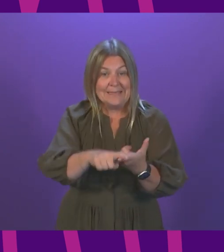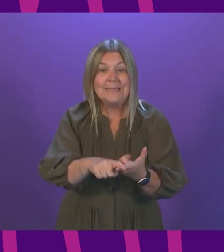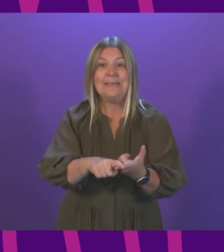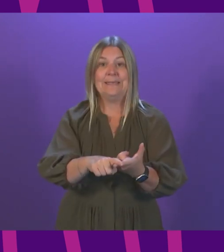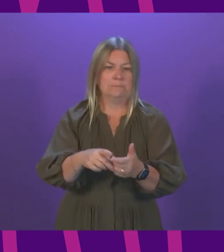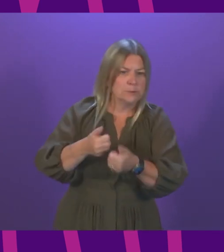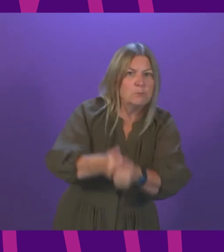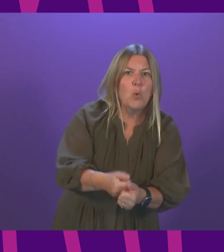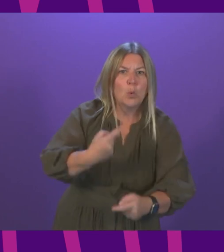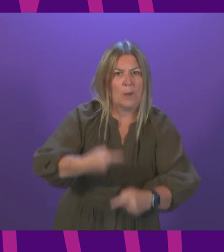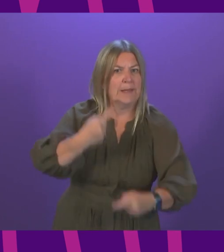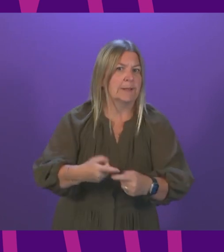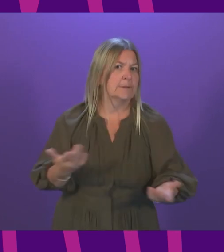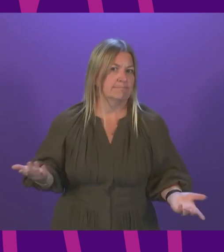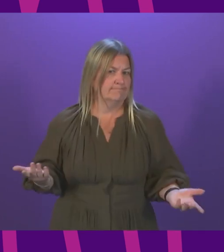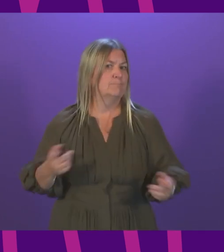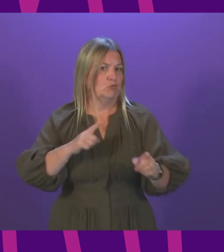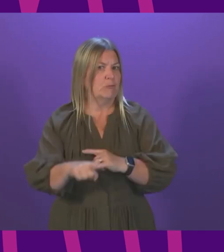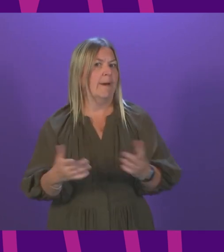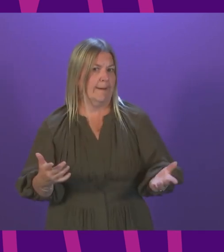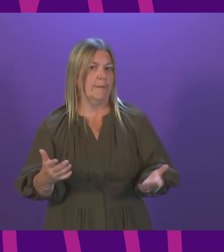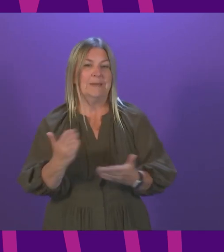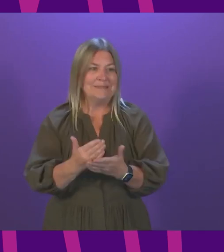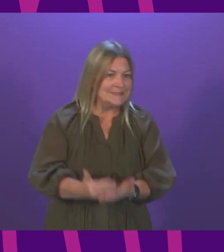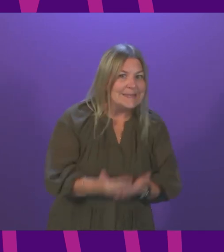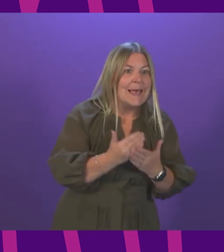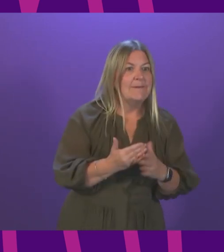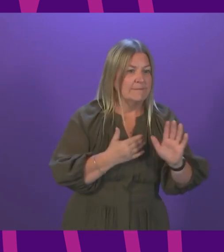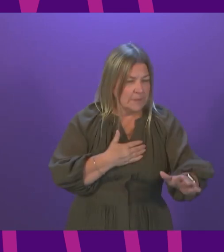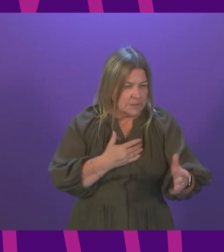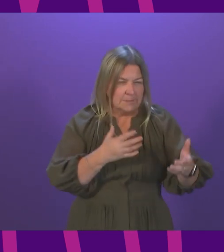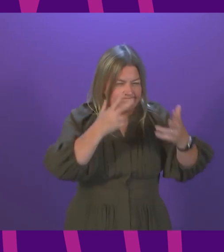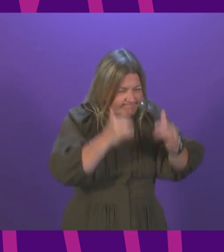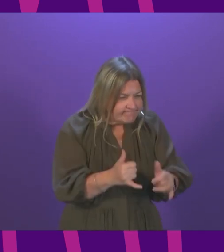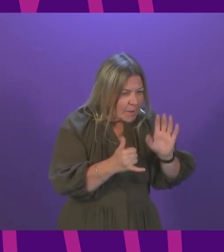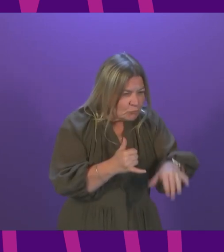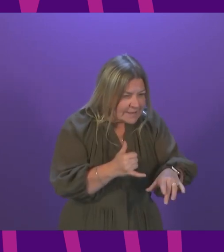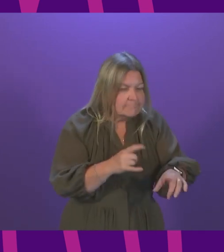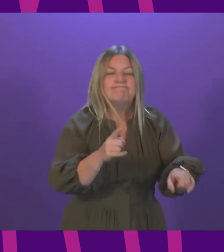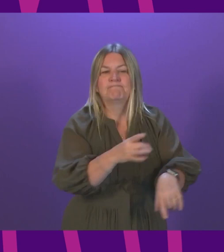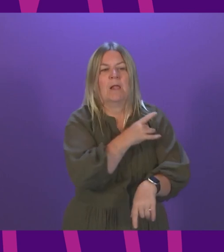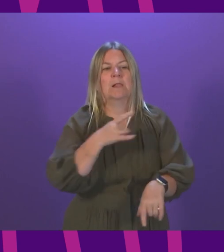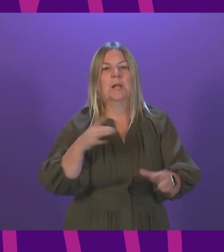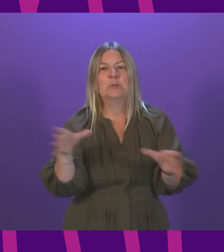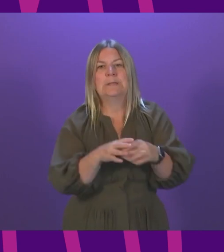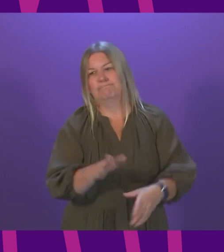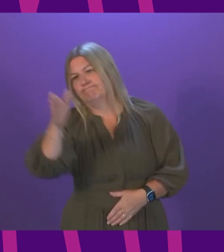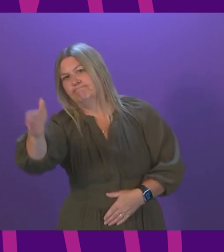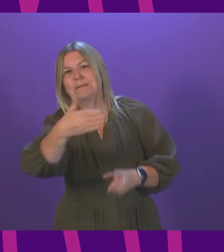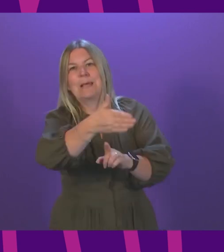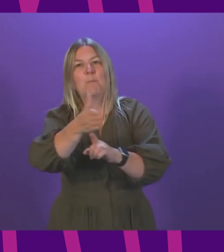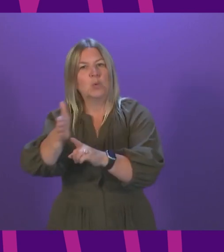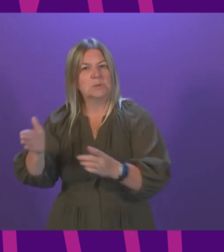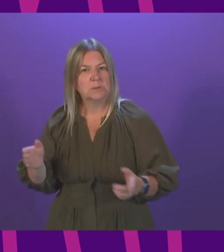the country to ensure patients can be safely transferred to clinical teams. As quickly as possible, where